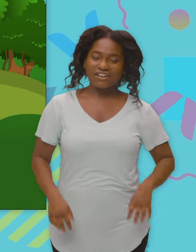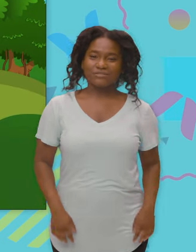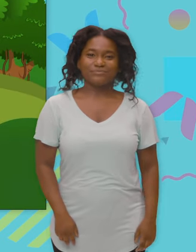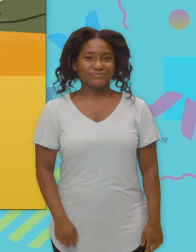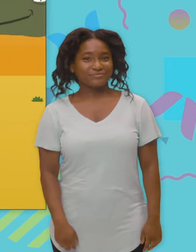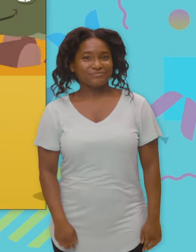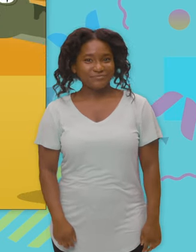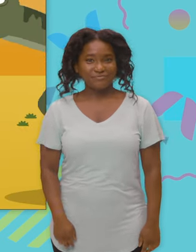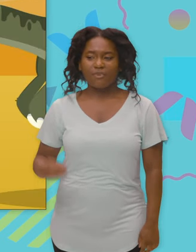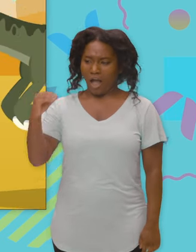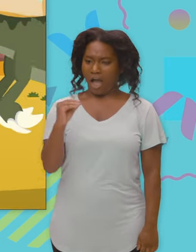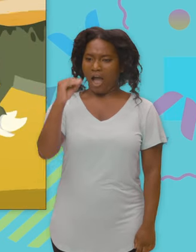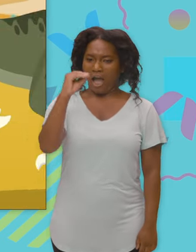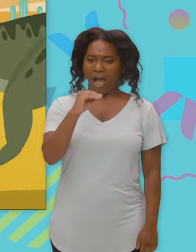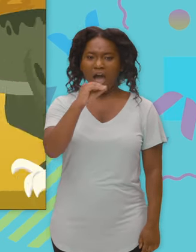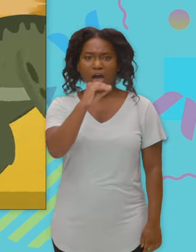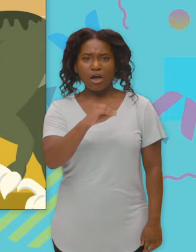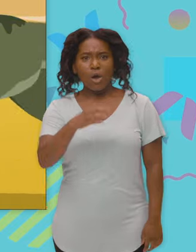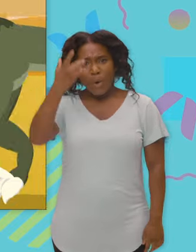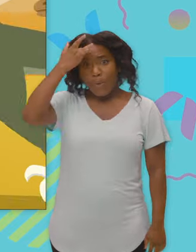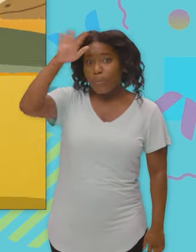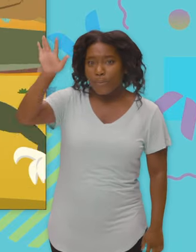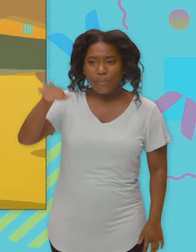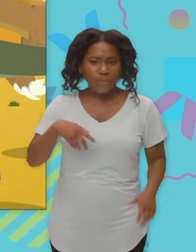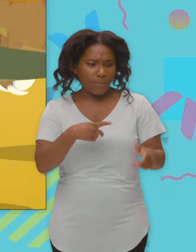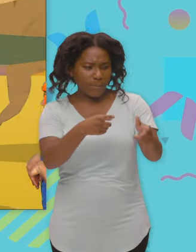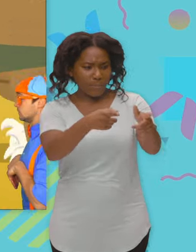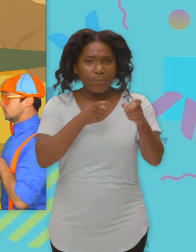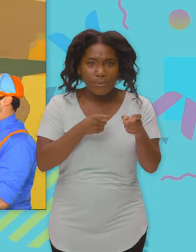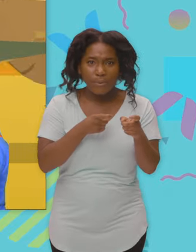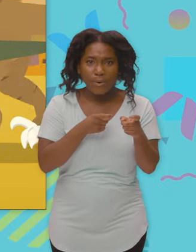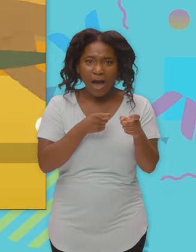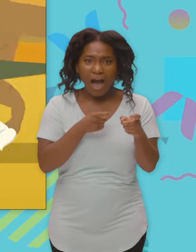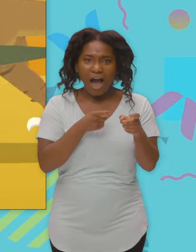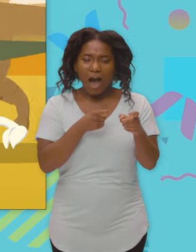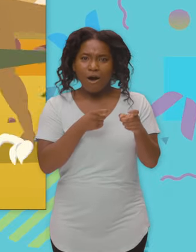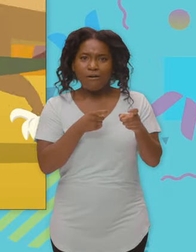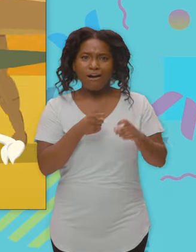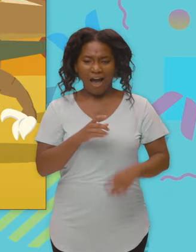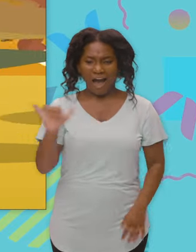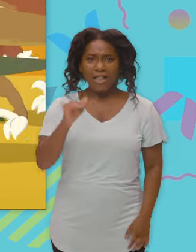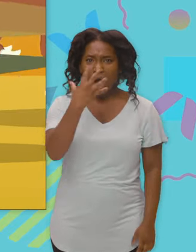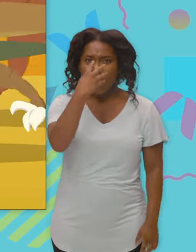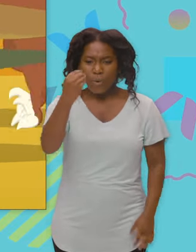The raptors were smart and fast, and like wolves they would hunt in paths.